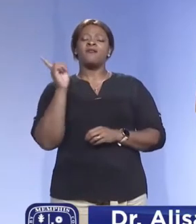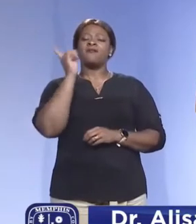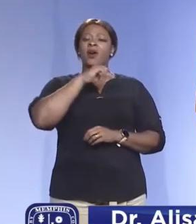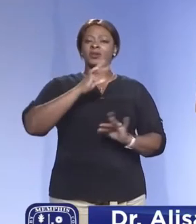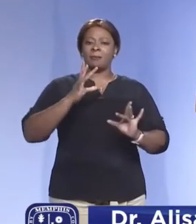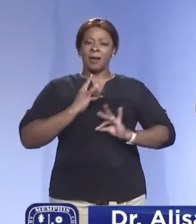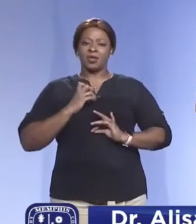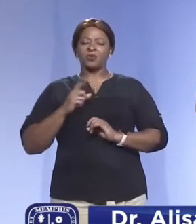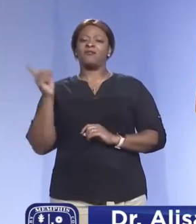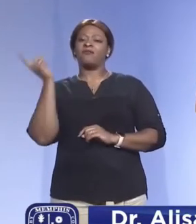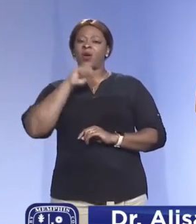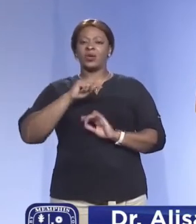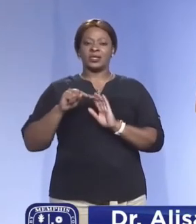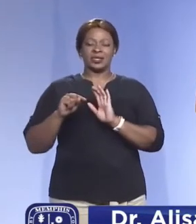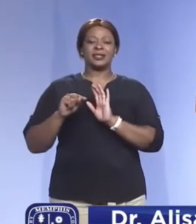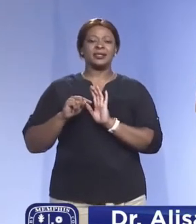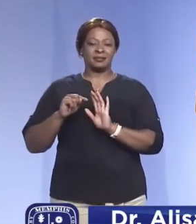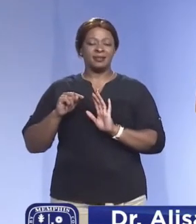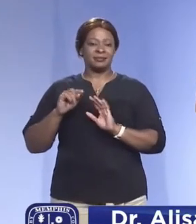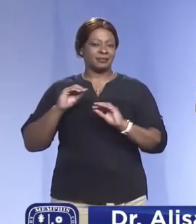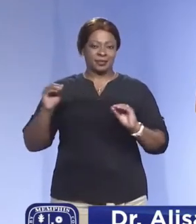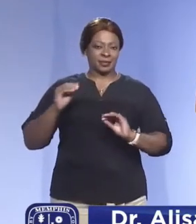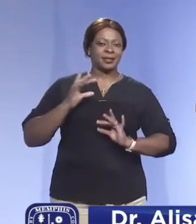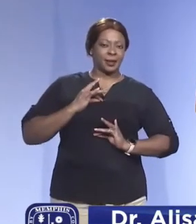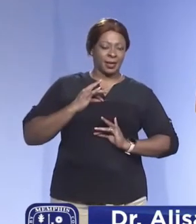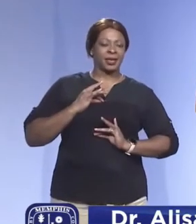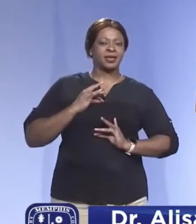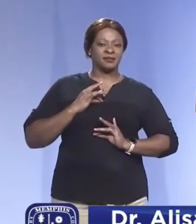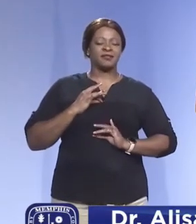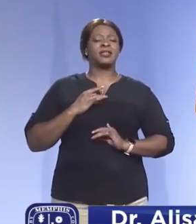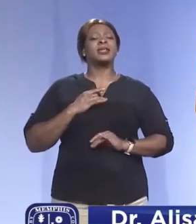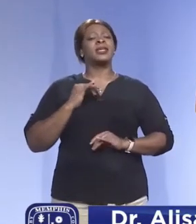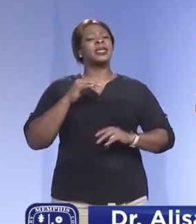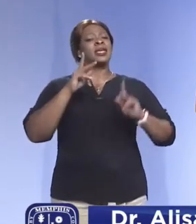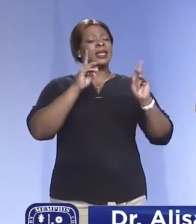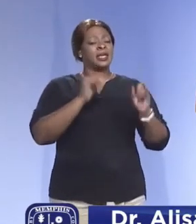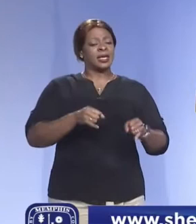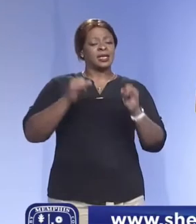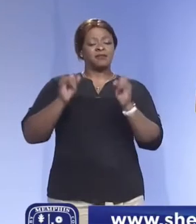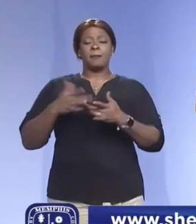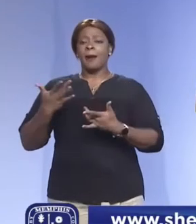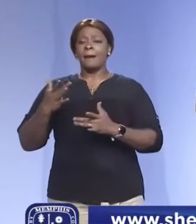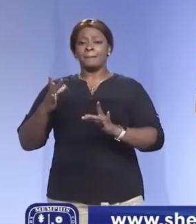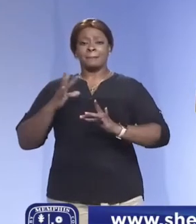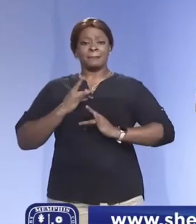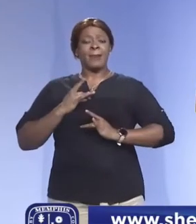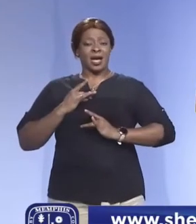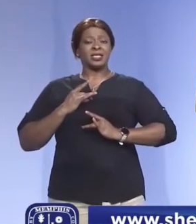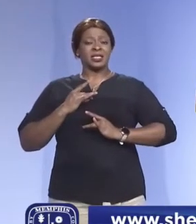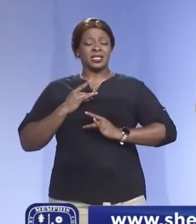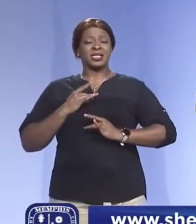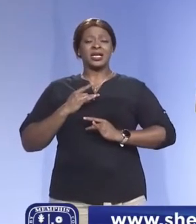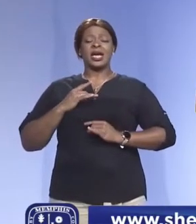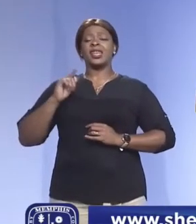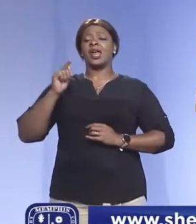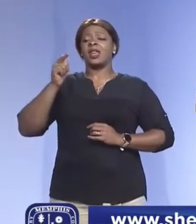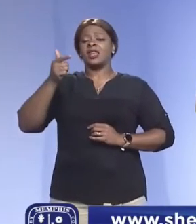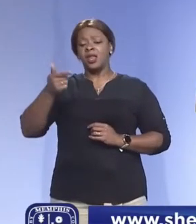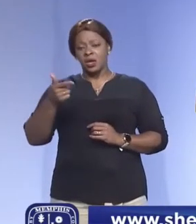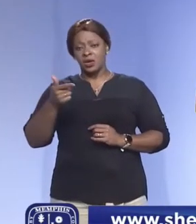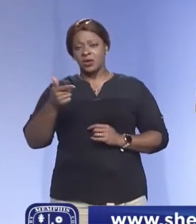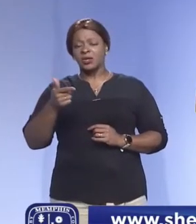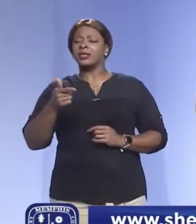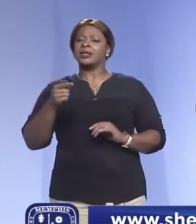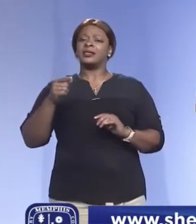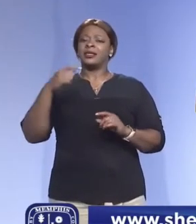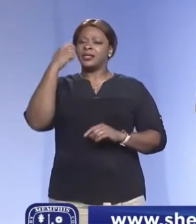or false negatives. Keep in mind that an individual may test positive and subsequently test negative